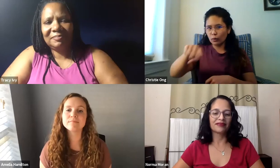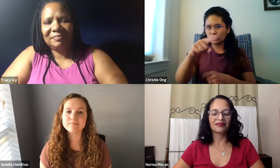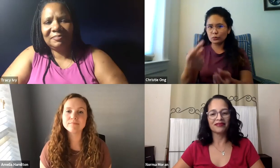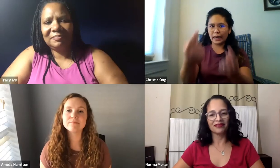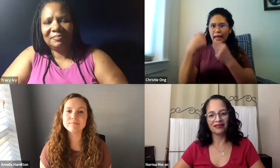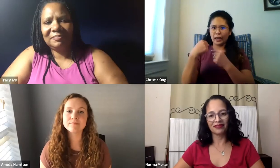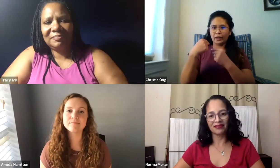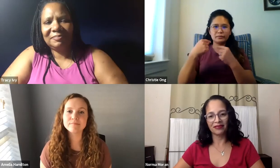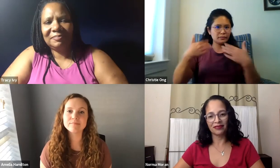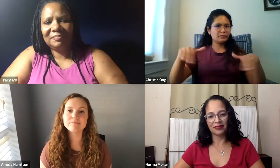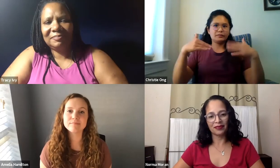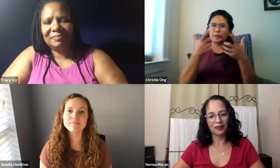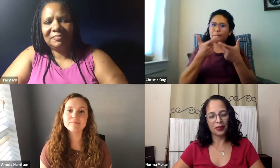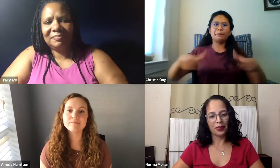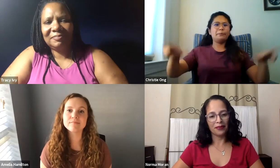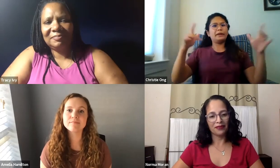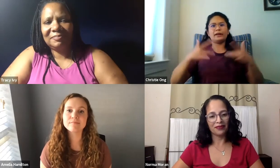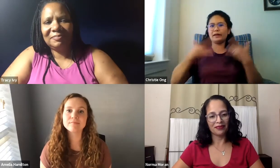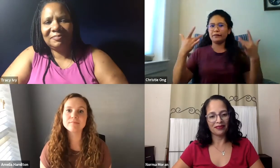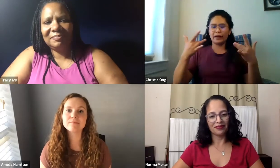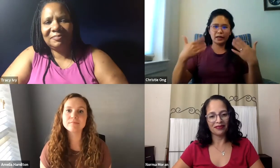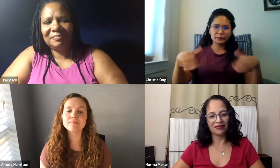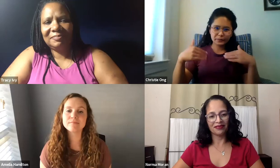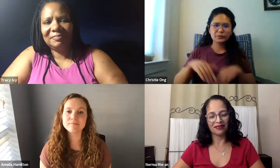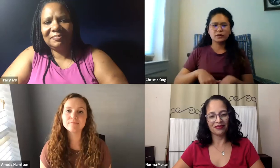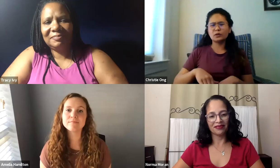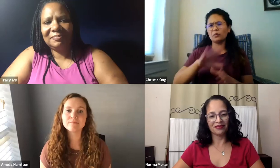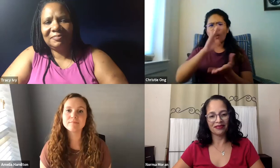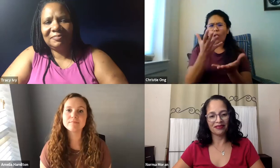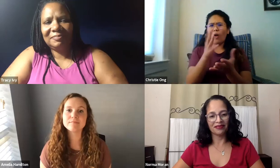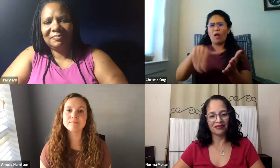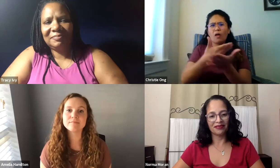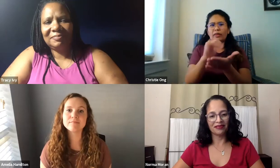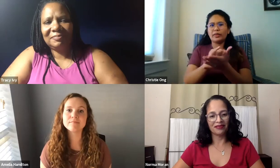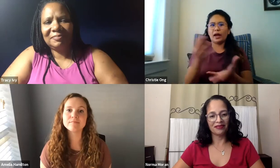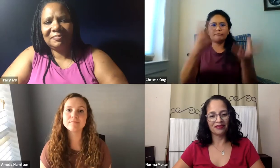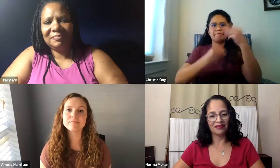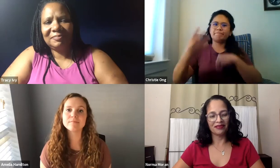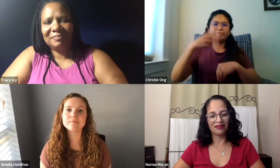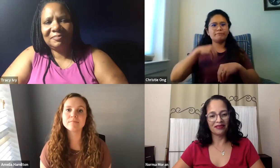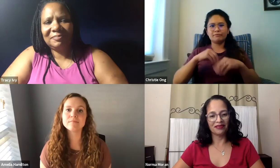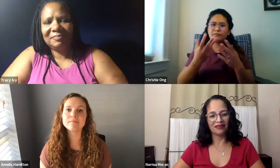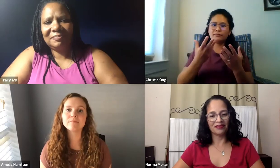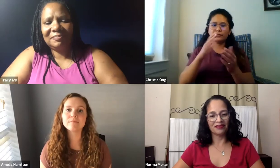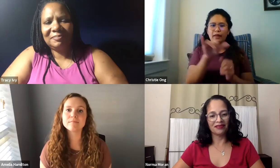or we did at the 50th reunion. That was a large event. Hopefully many of you were able to join us there.